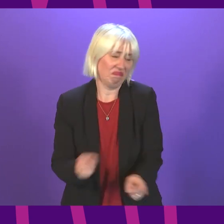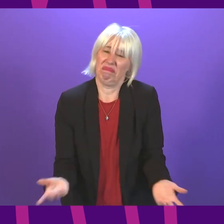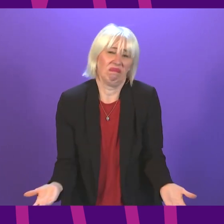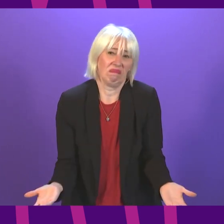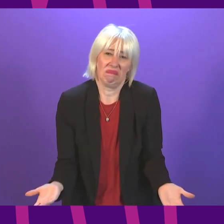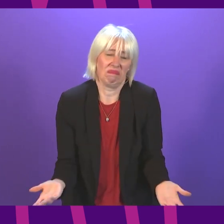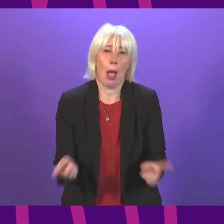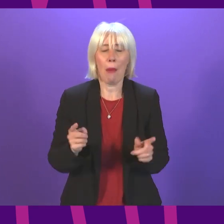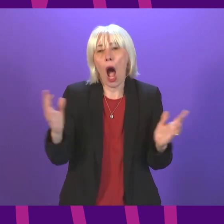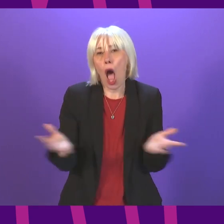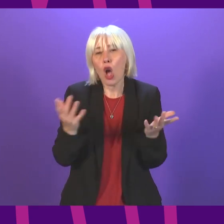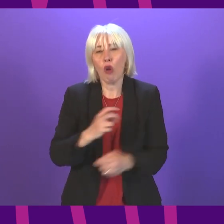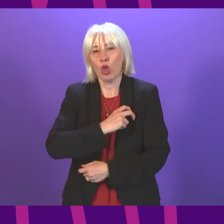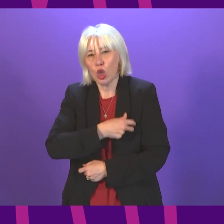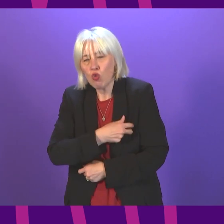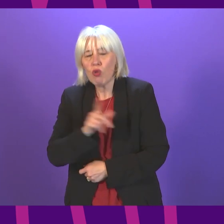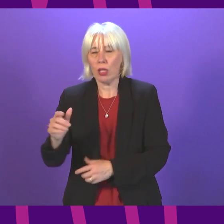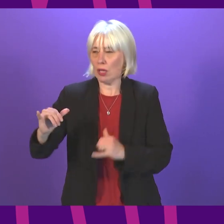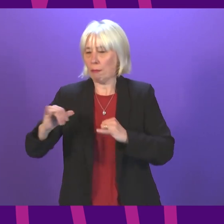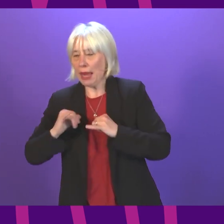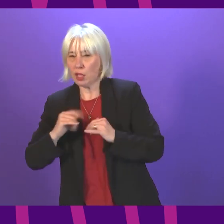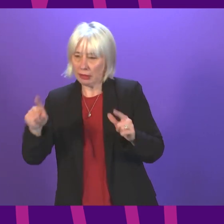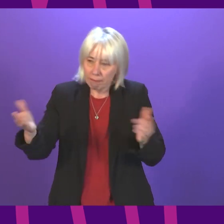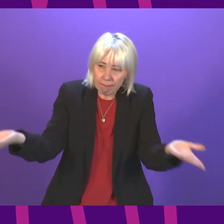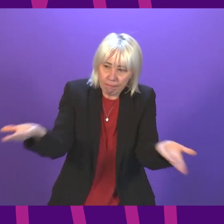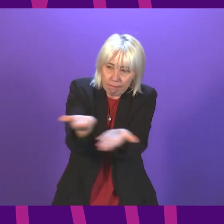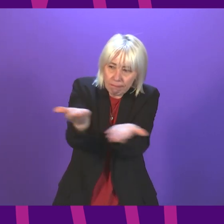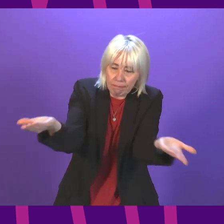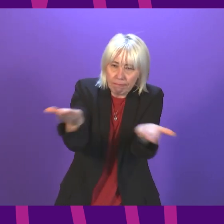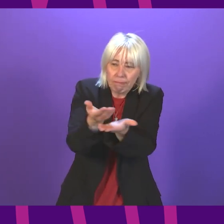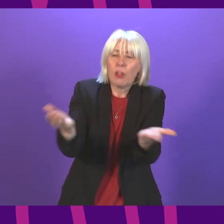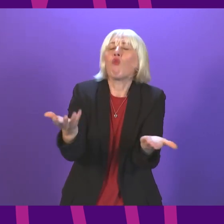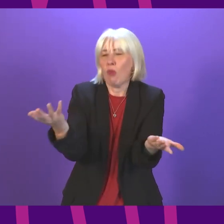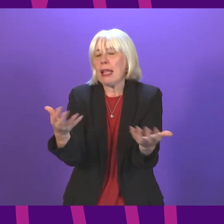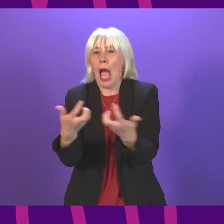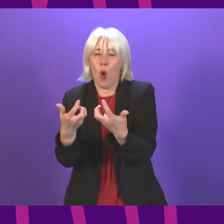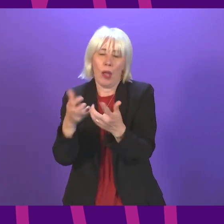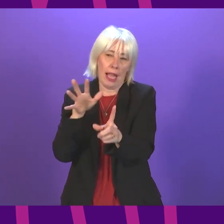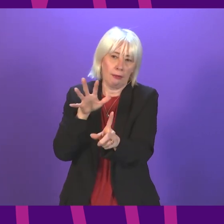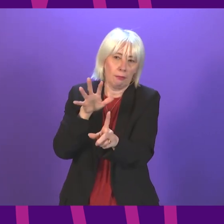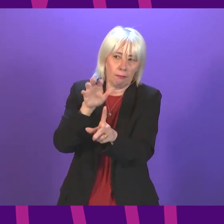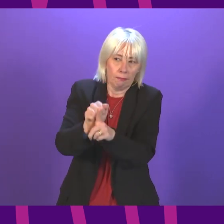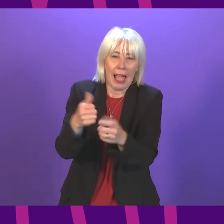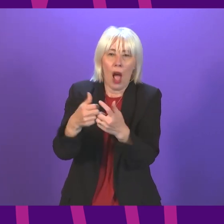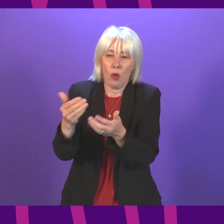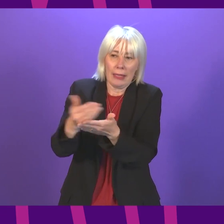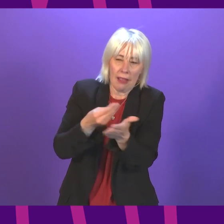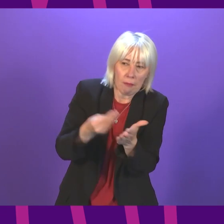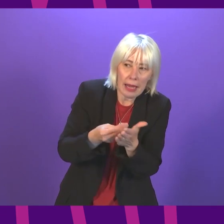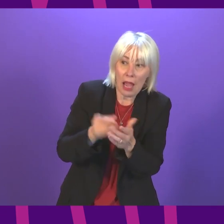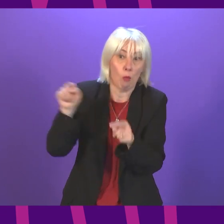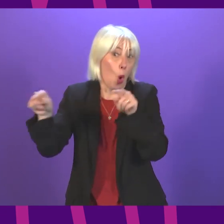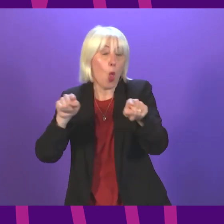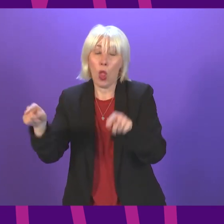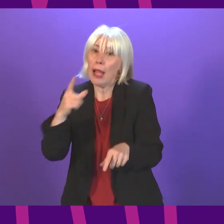is encouraged the unions and management to come together in a constructive way to identify efficiencies from both sides,